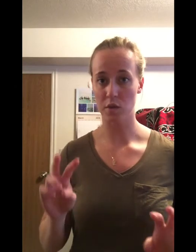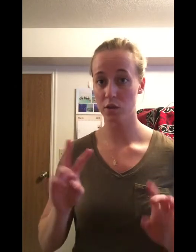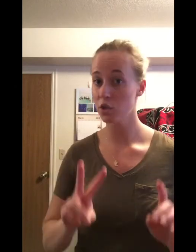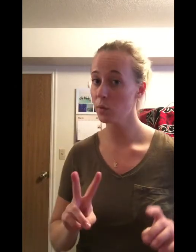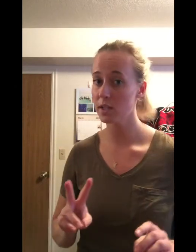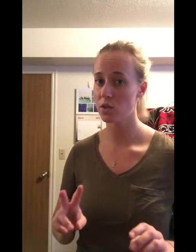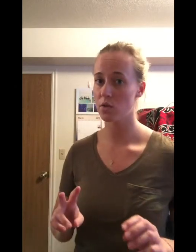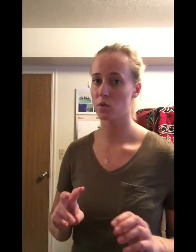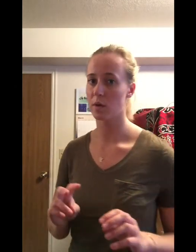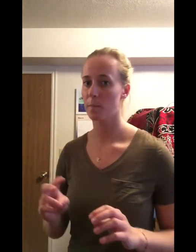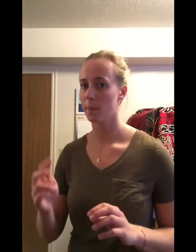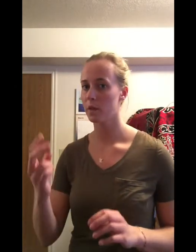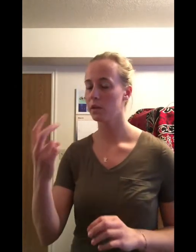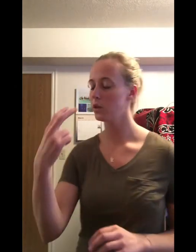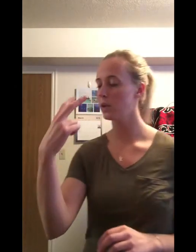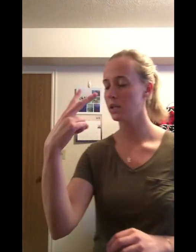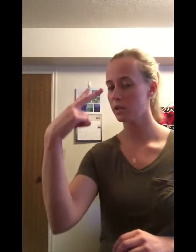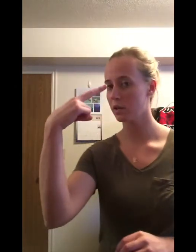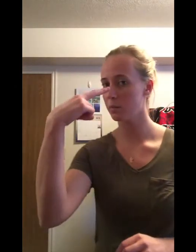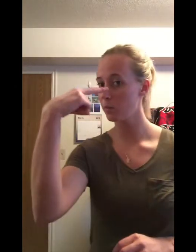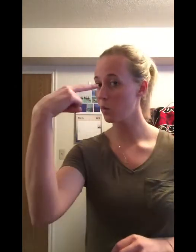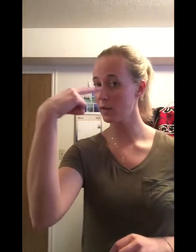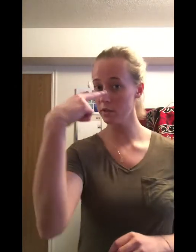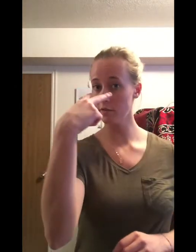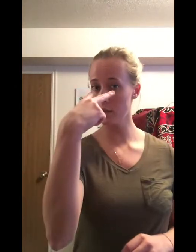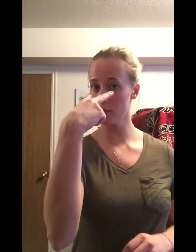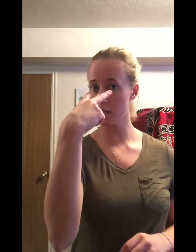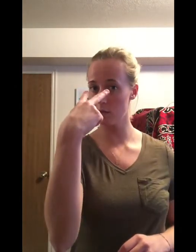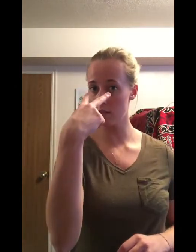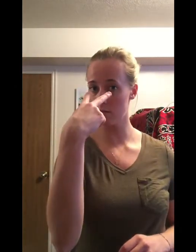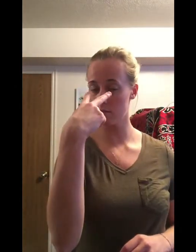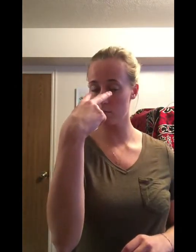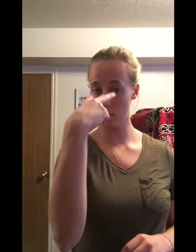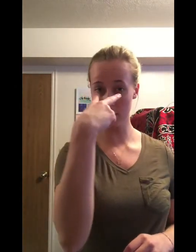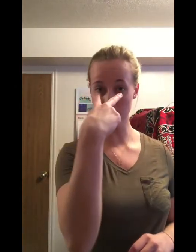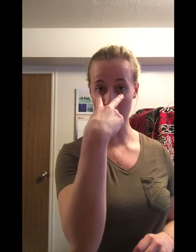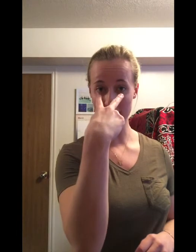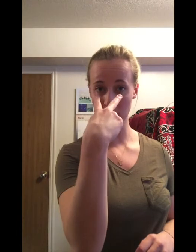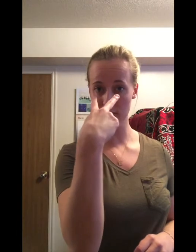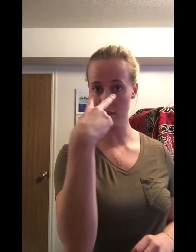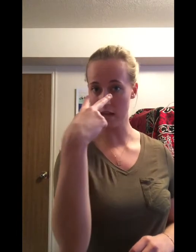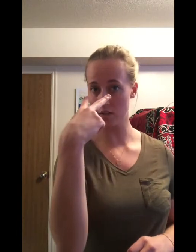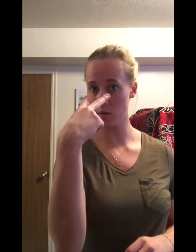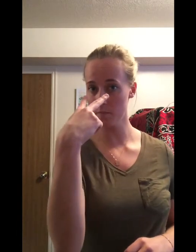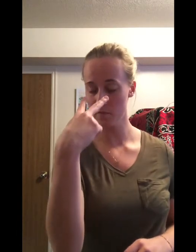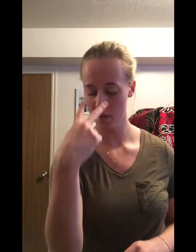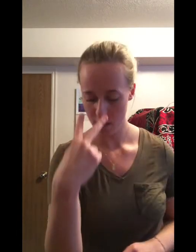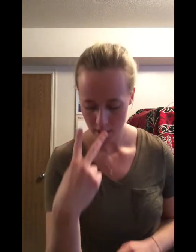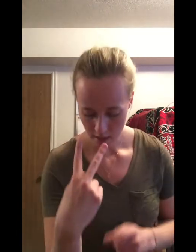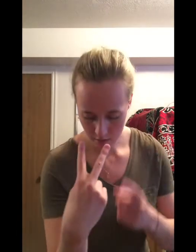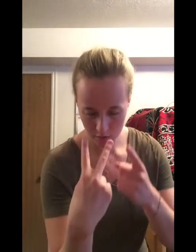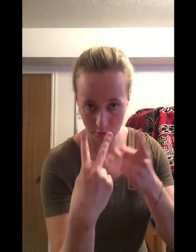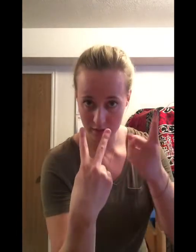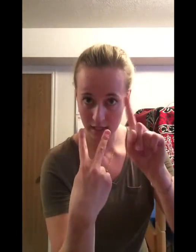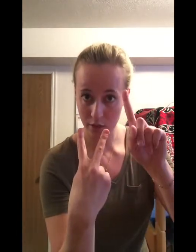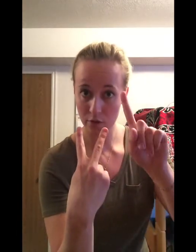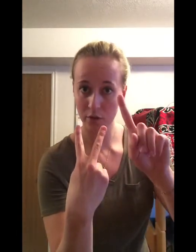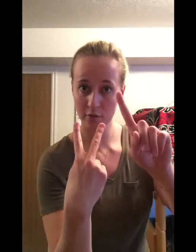one, there's two ways to do this one. You can either point at your fingers like you did, point at your eyes like you did in the last one, and then you can take your third